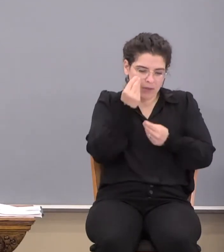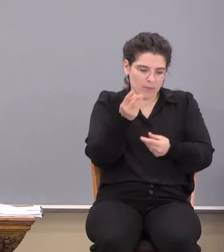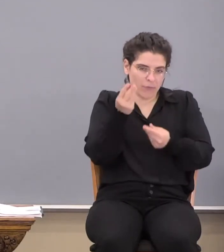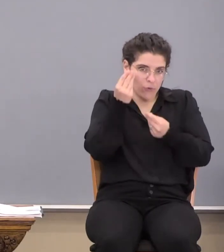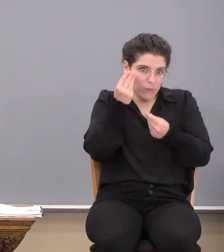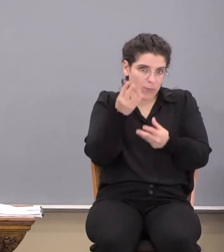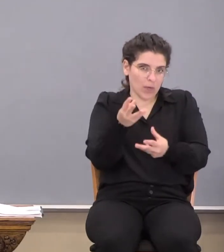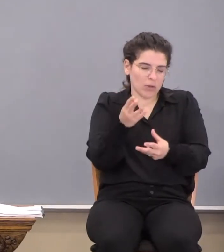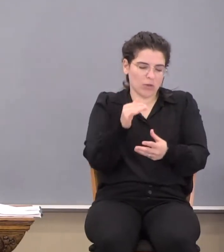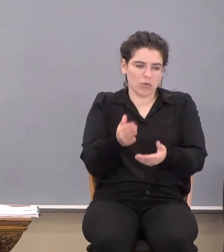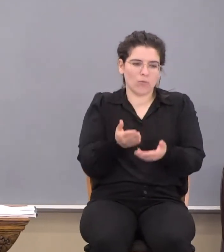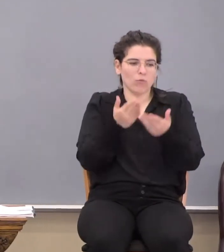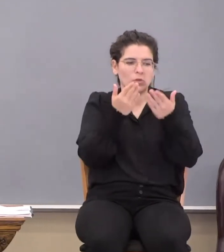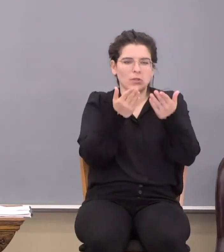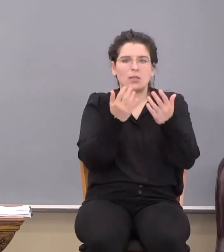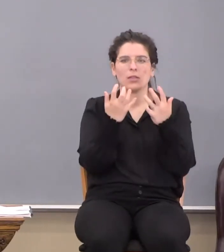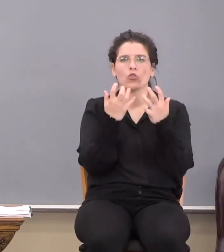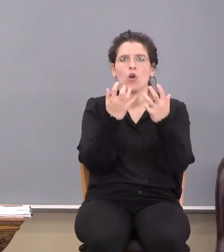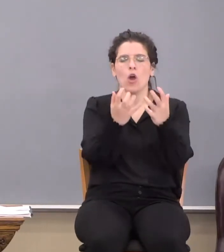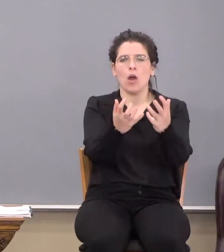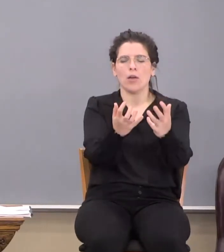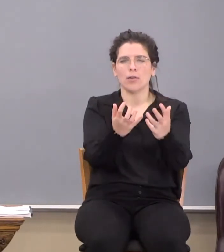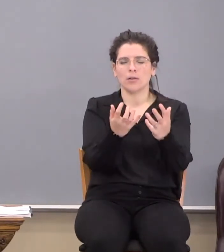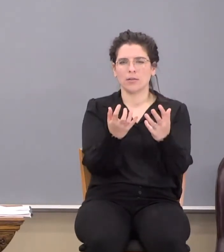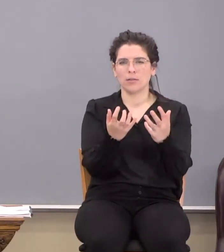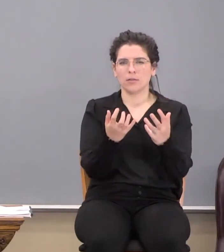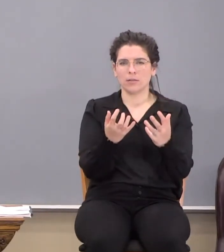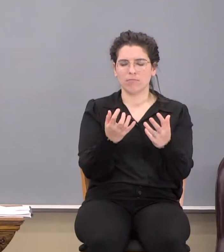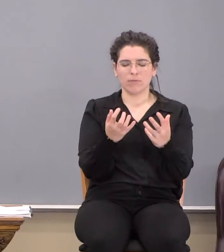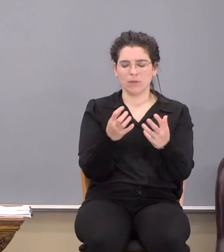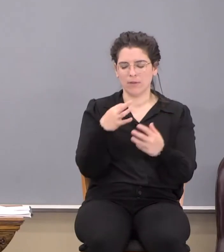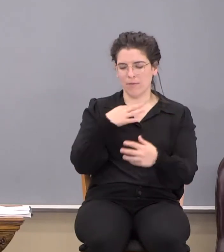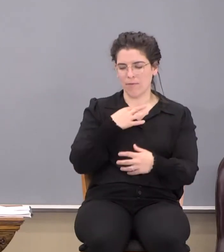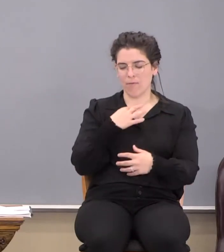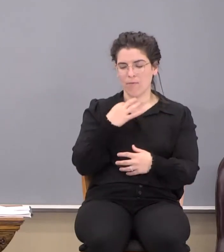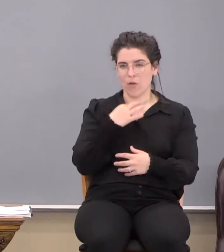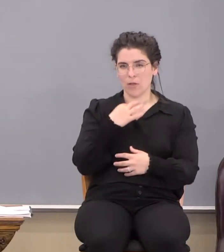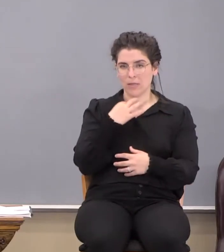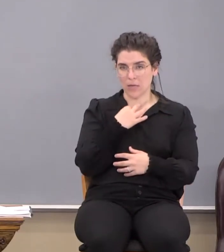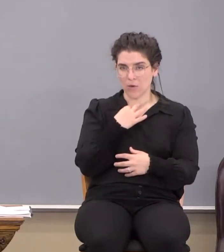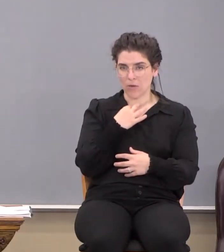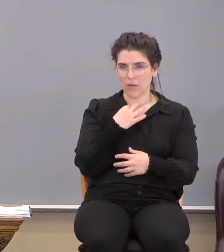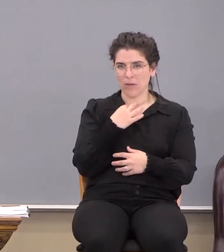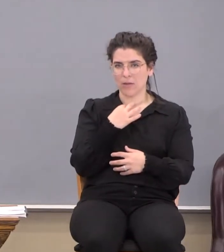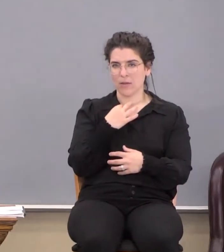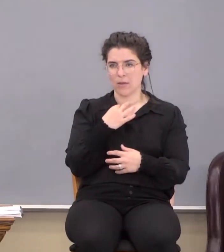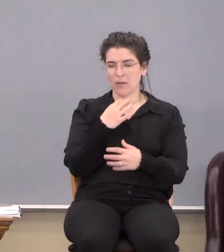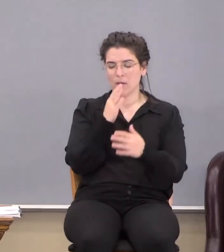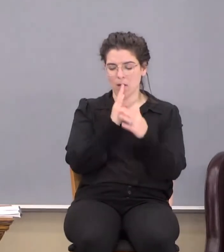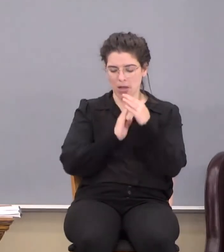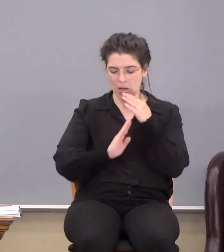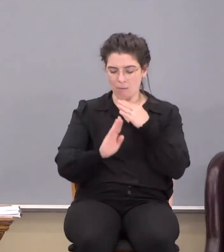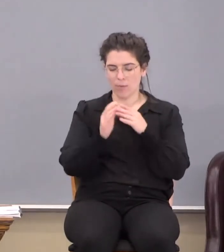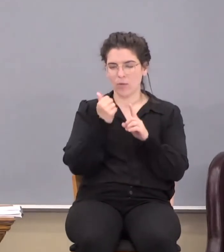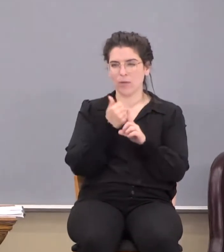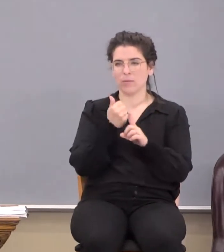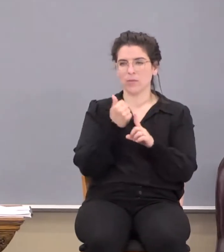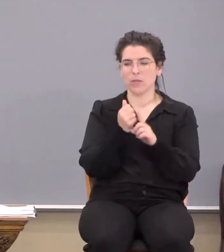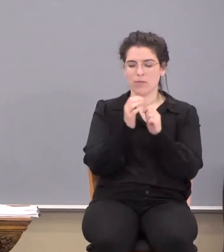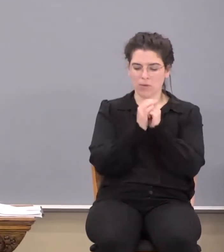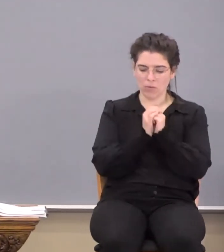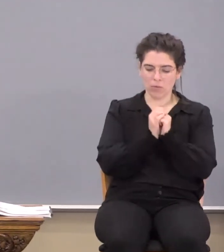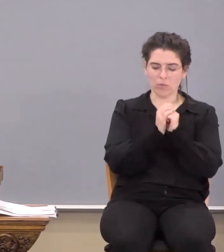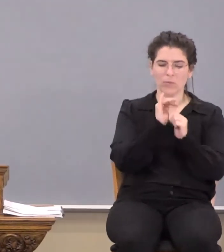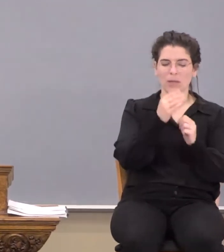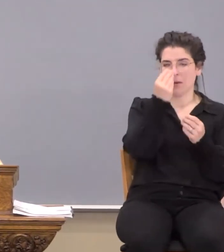that they're presenting to their audience, that's leading their audience to voluntarily humble themselves in worship